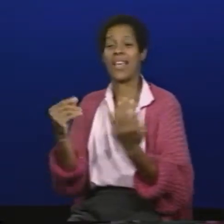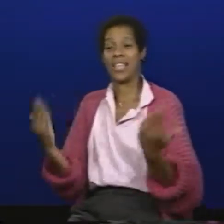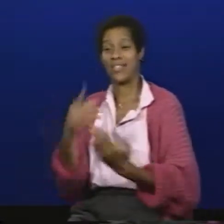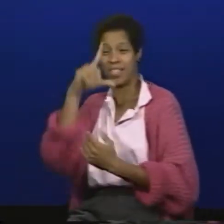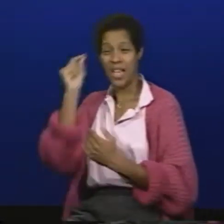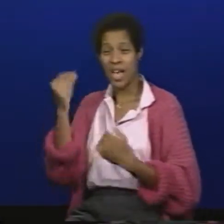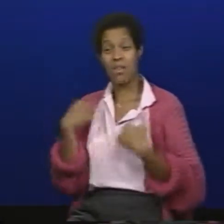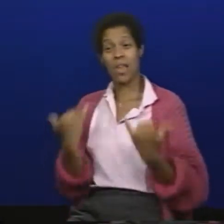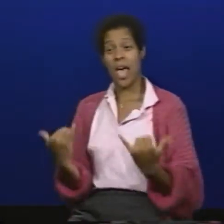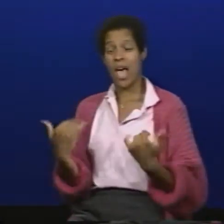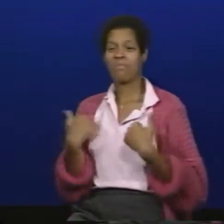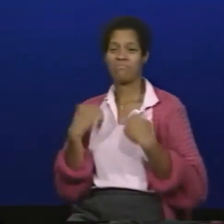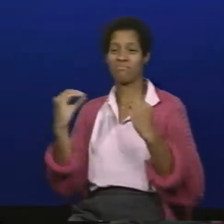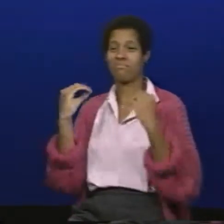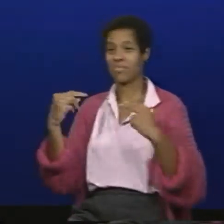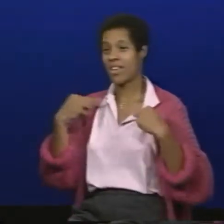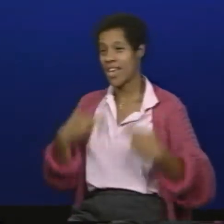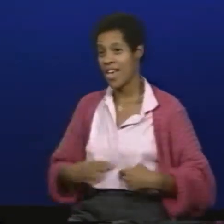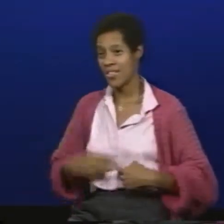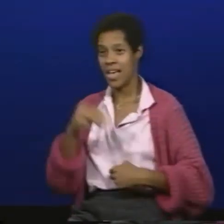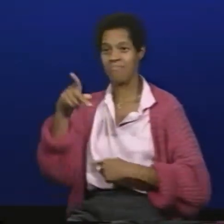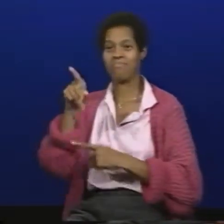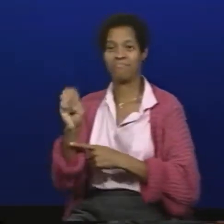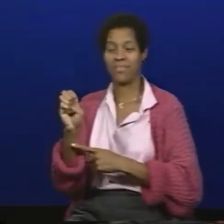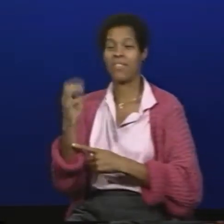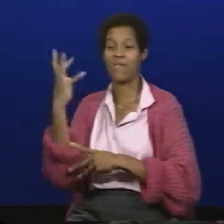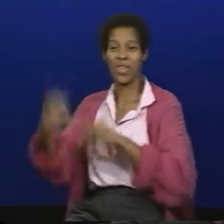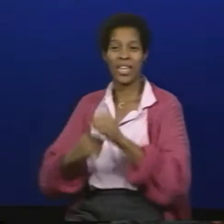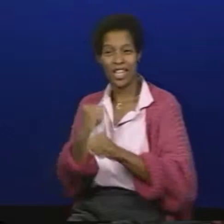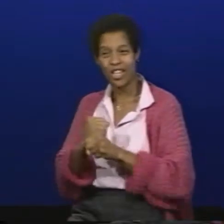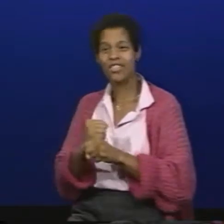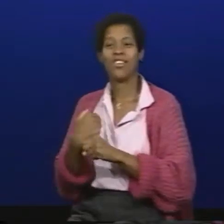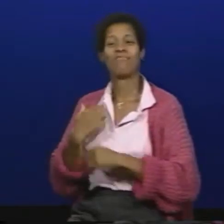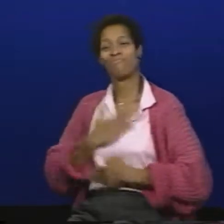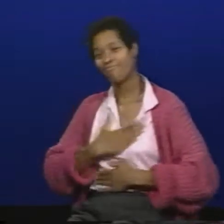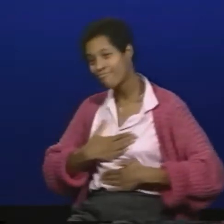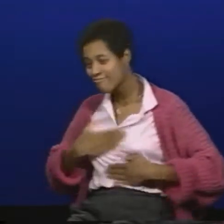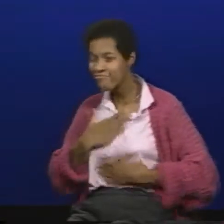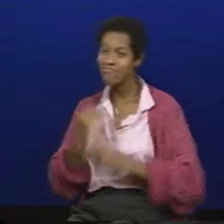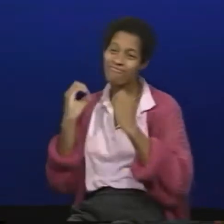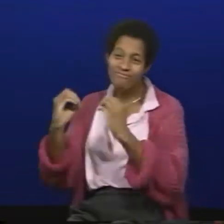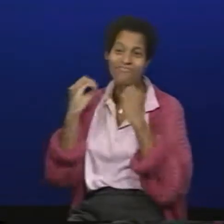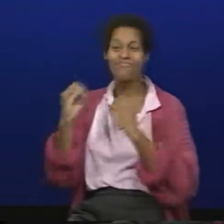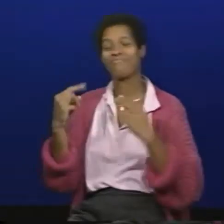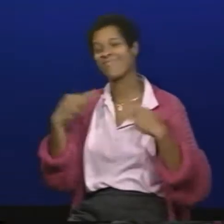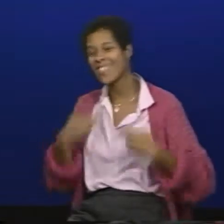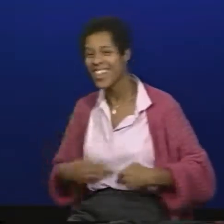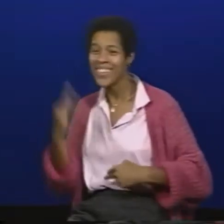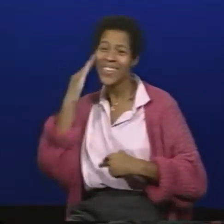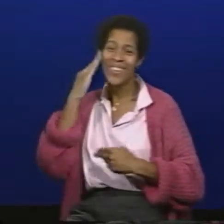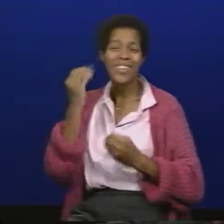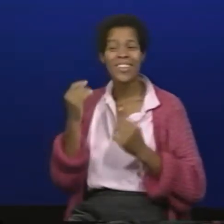the one in Florida the one in New Jersey the Fanwood school and also at the Pennsylvania School for the Deaf